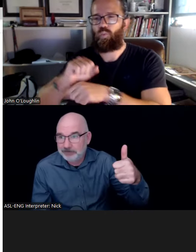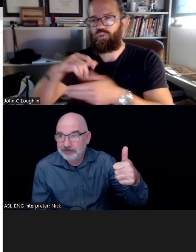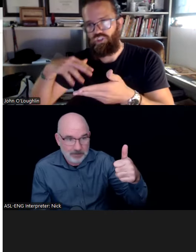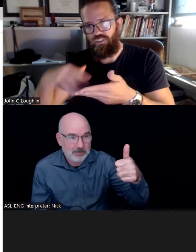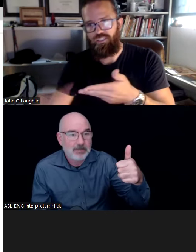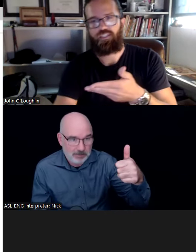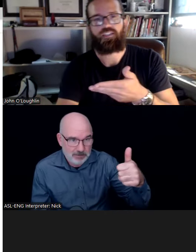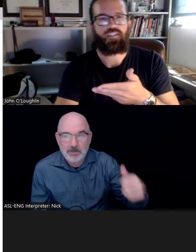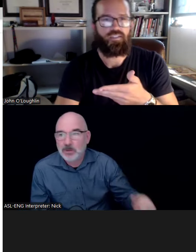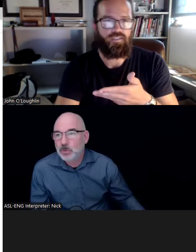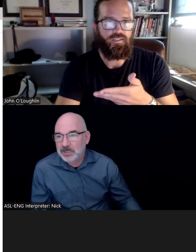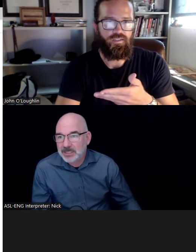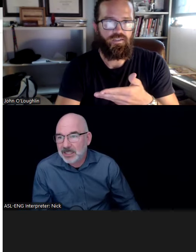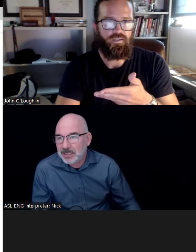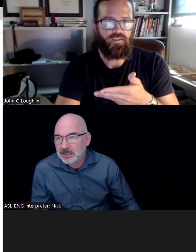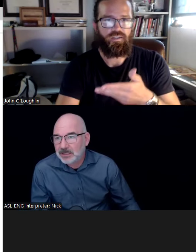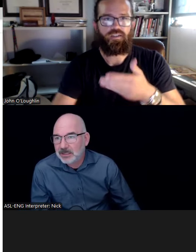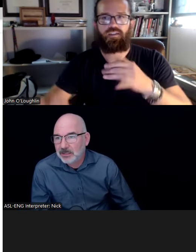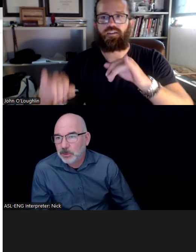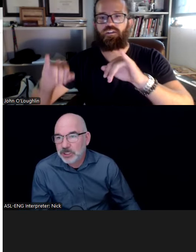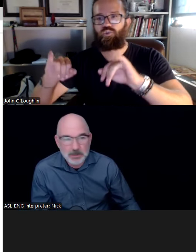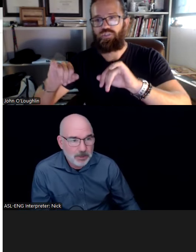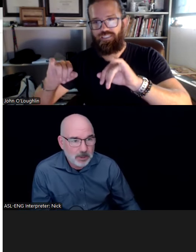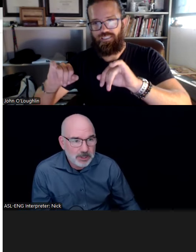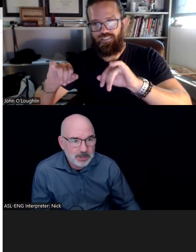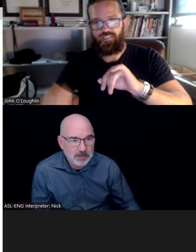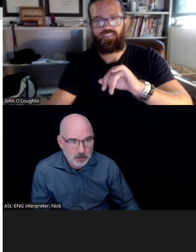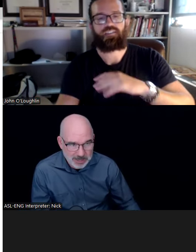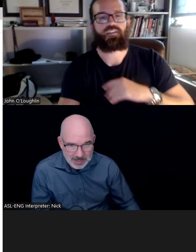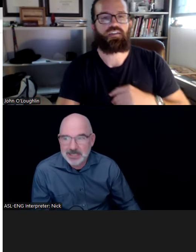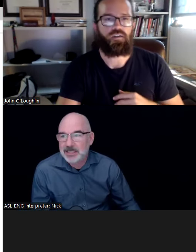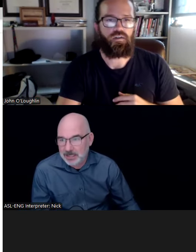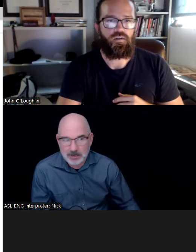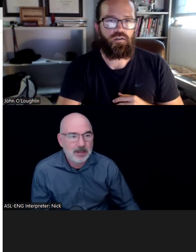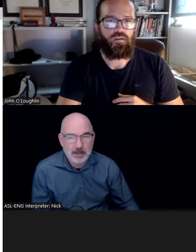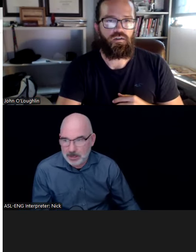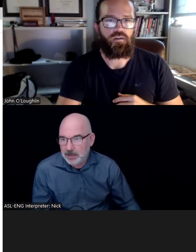Quizzes, work studies, worksheets, my apologies, quizzes.